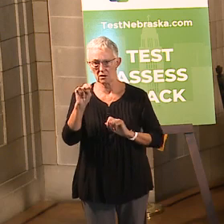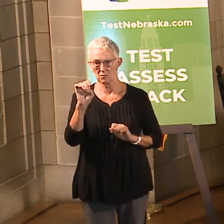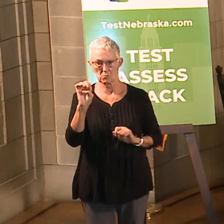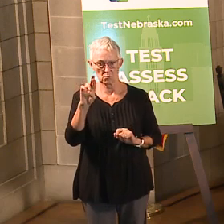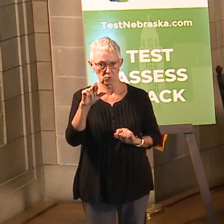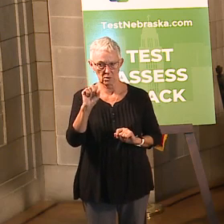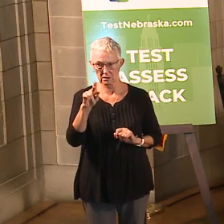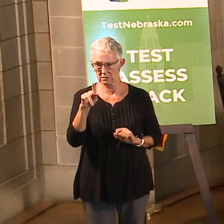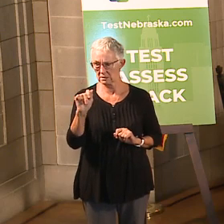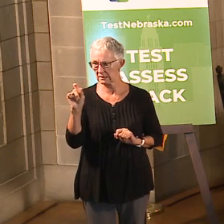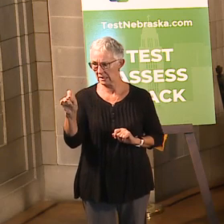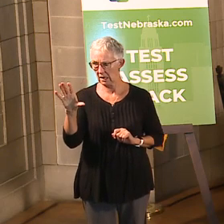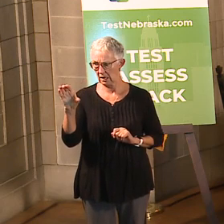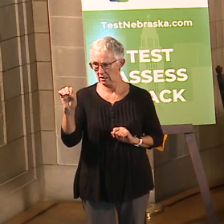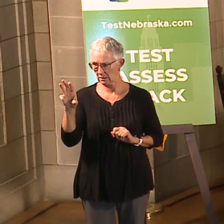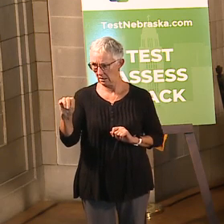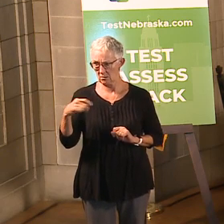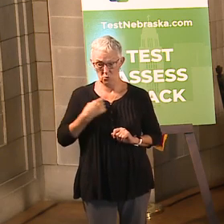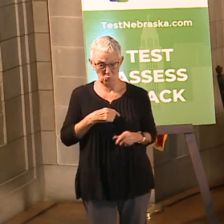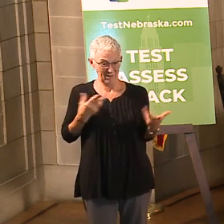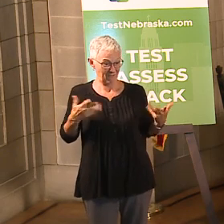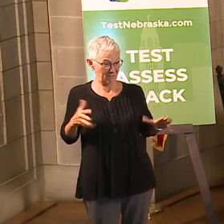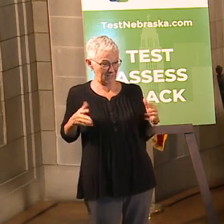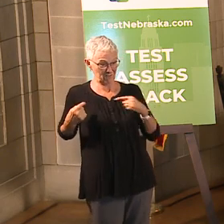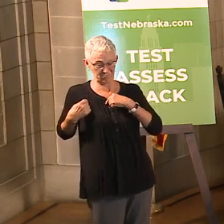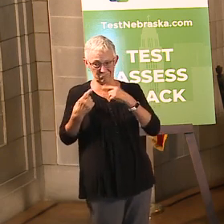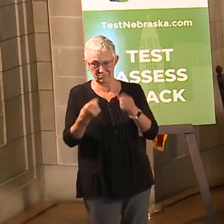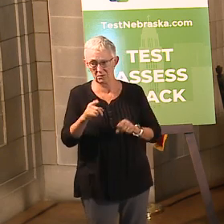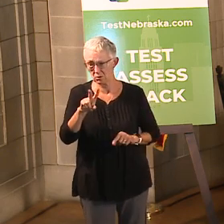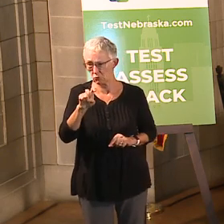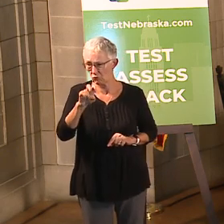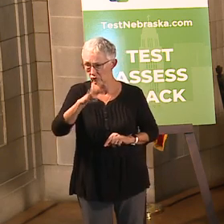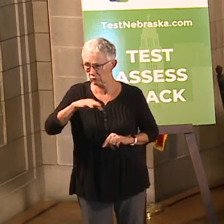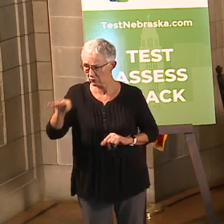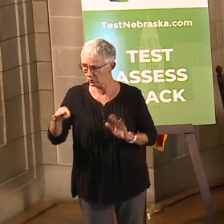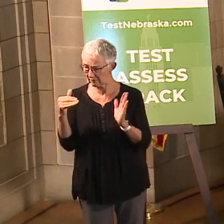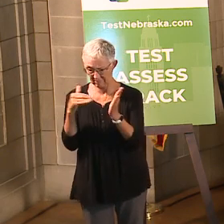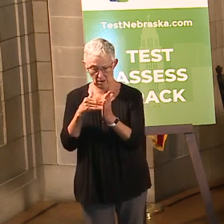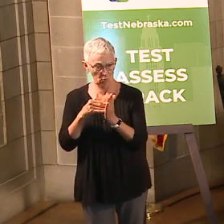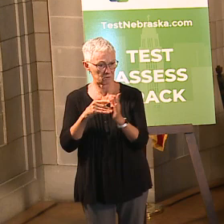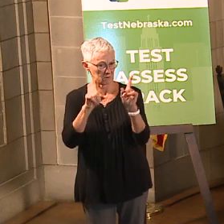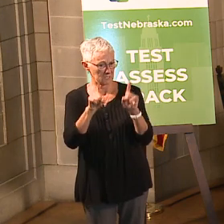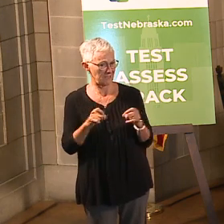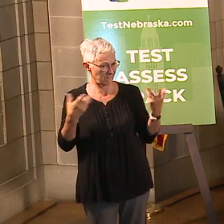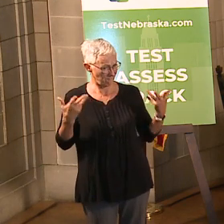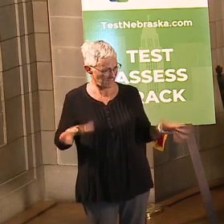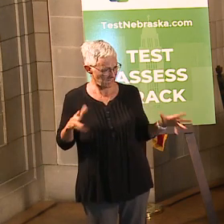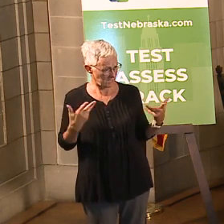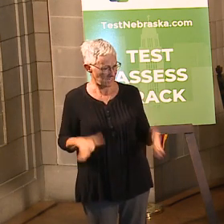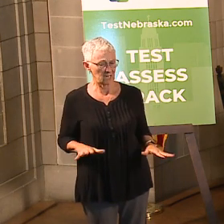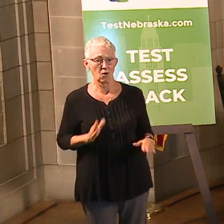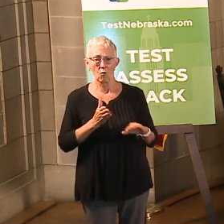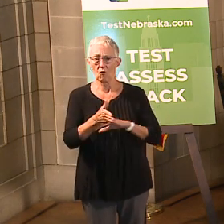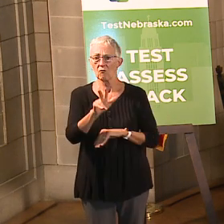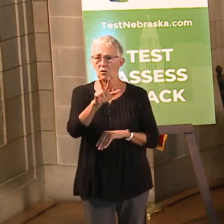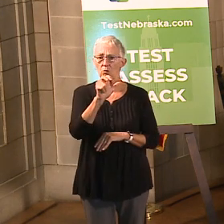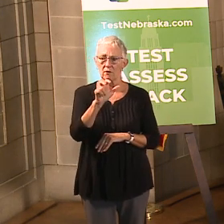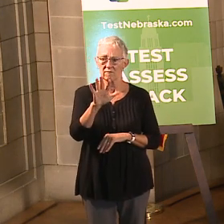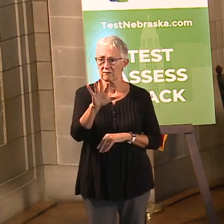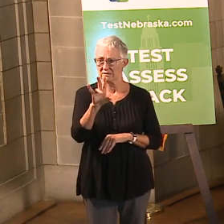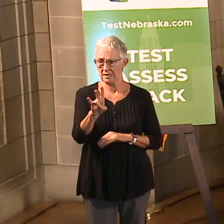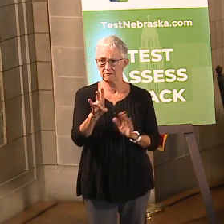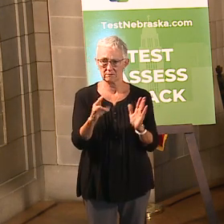delivered over 240,000 tests through testnebraska.com, and over 357,000 people